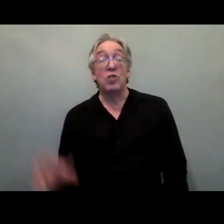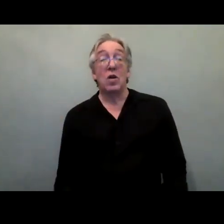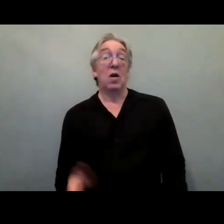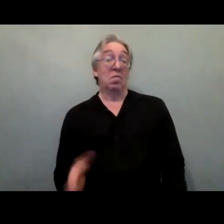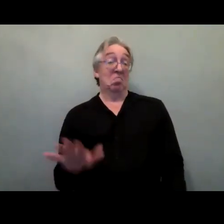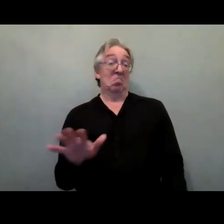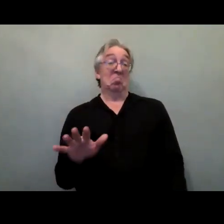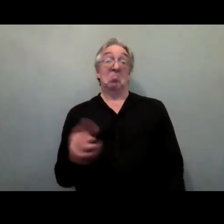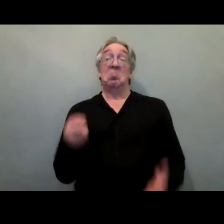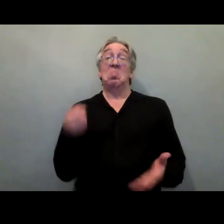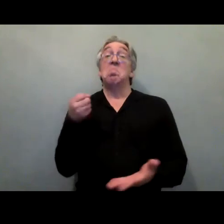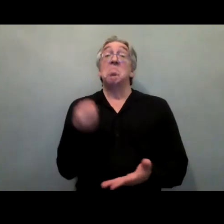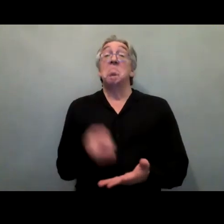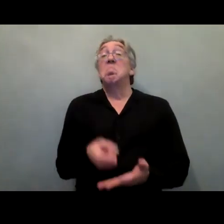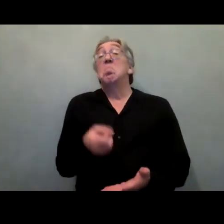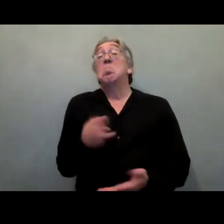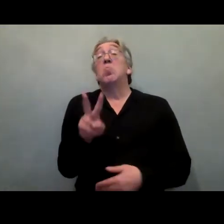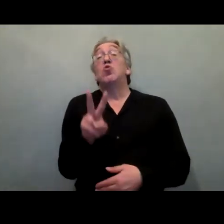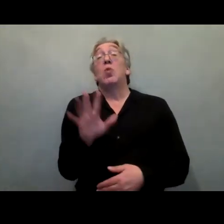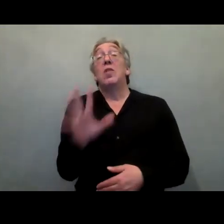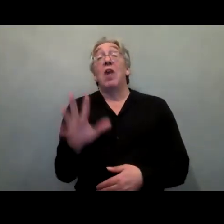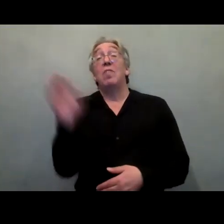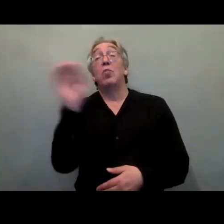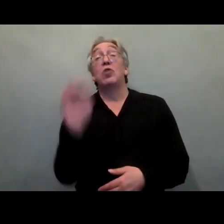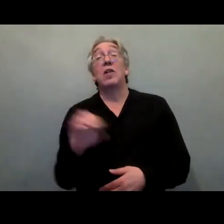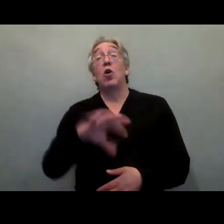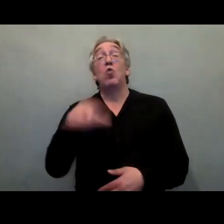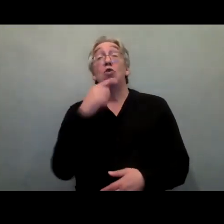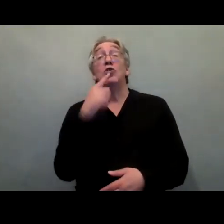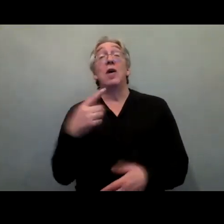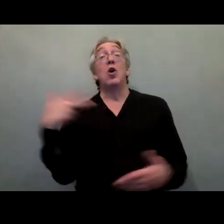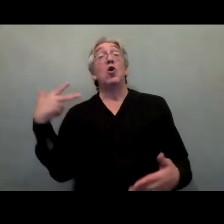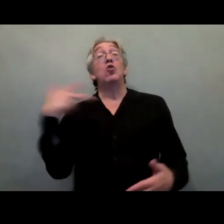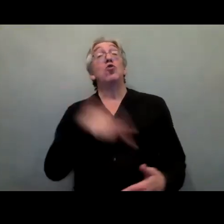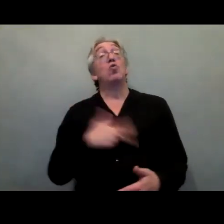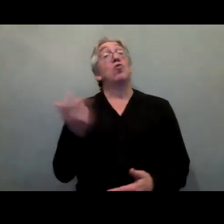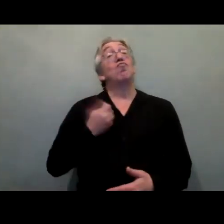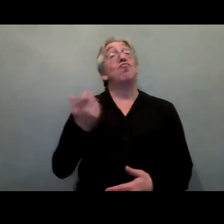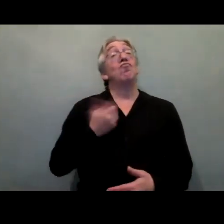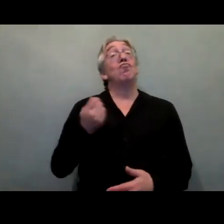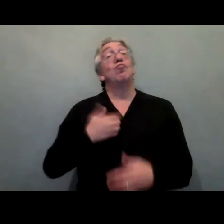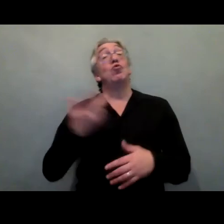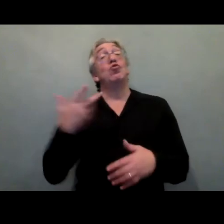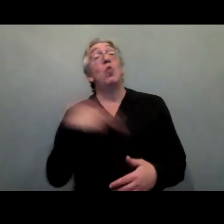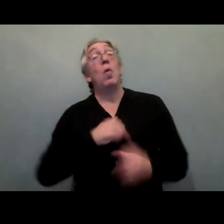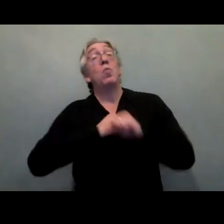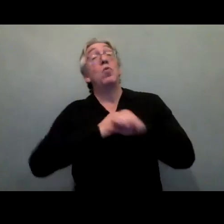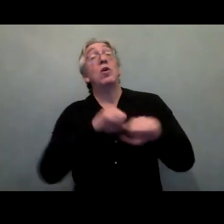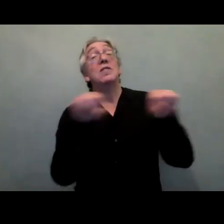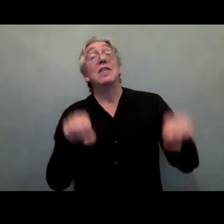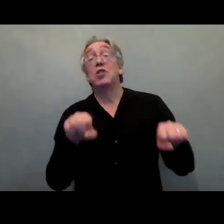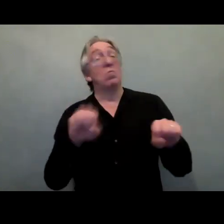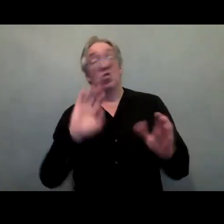reported disruption in social protection systems for persons with disability. In at least